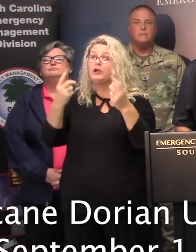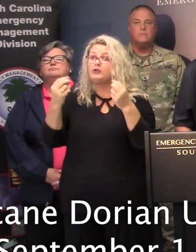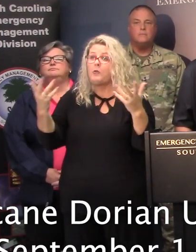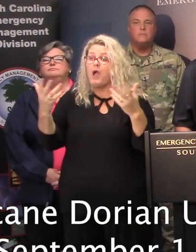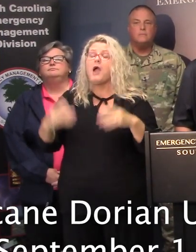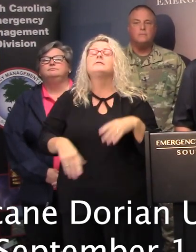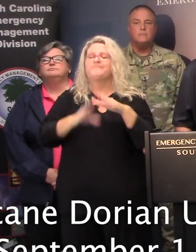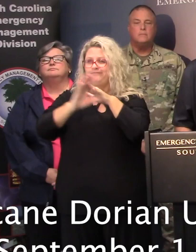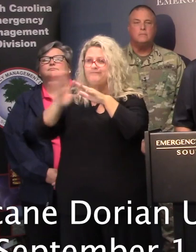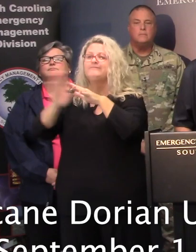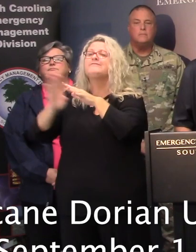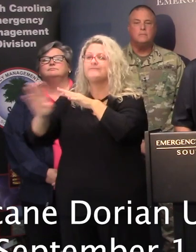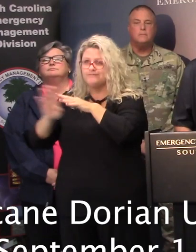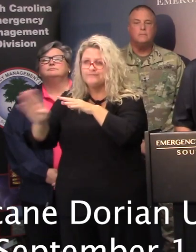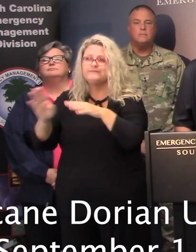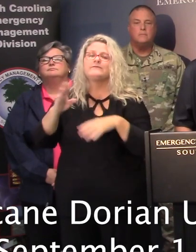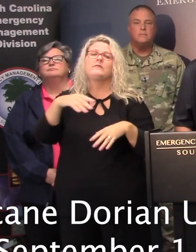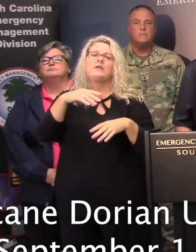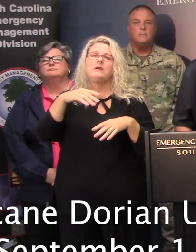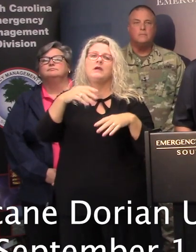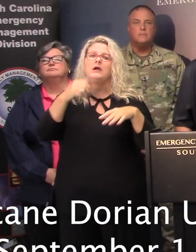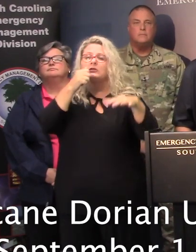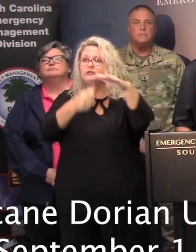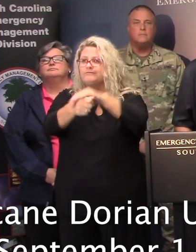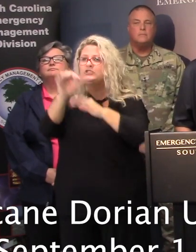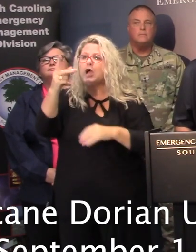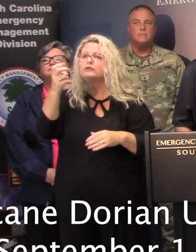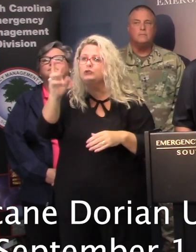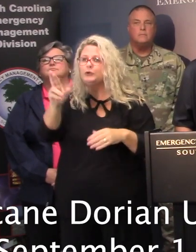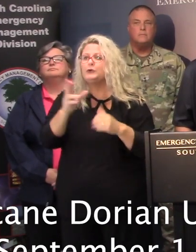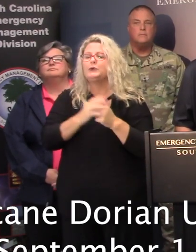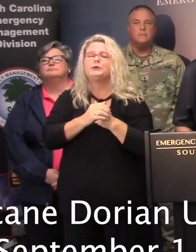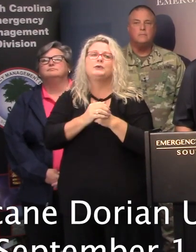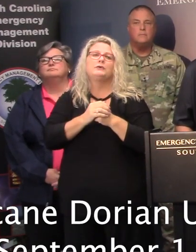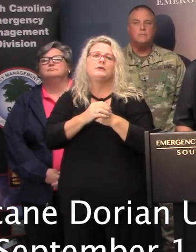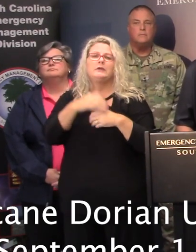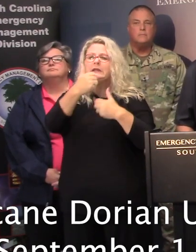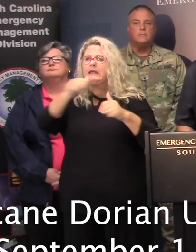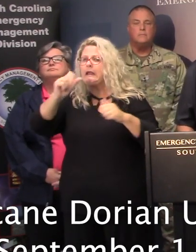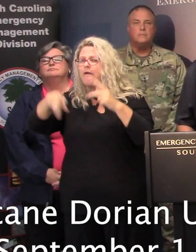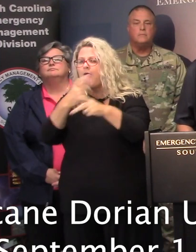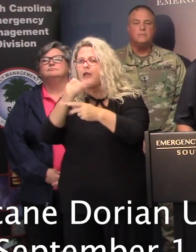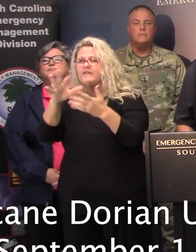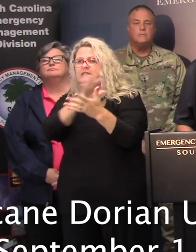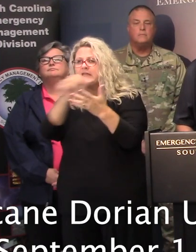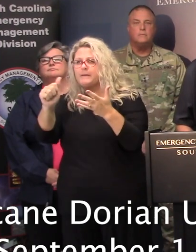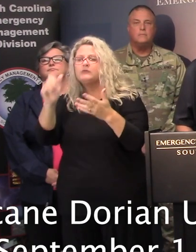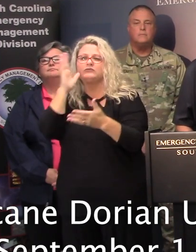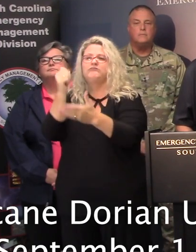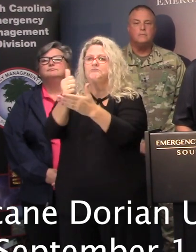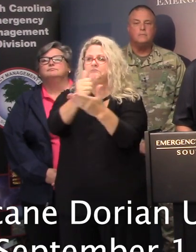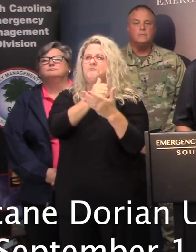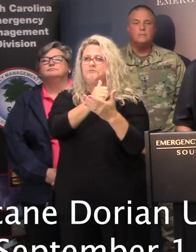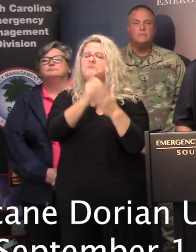planning and possible sheltering, and then, uh, follow along with, uh, any initial response and, uh, and damage assessment. Uh, we stay